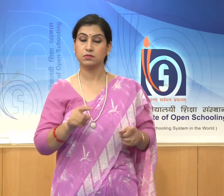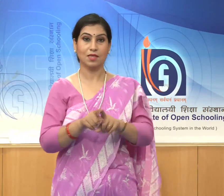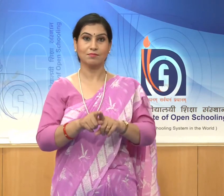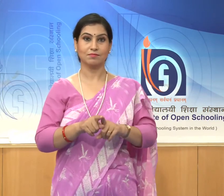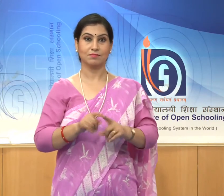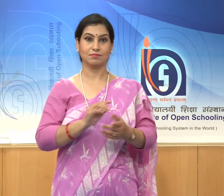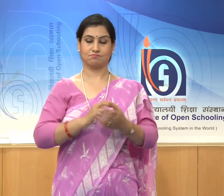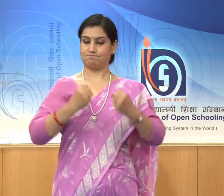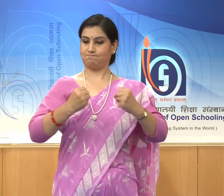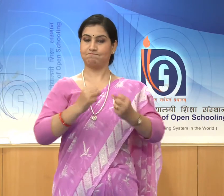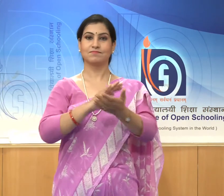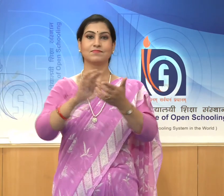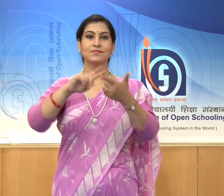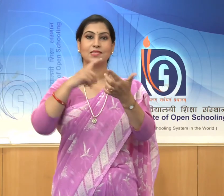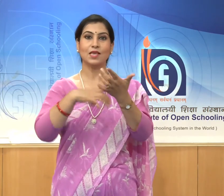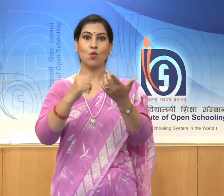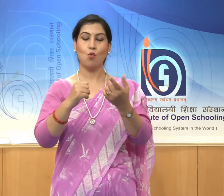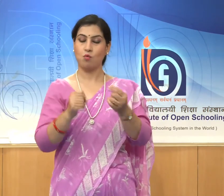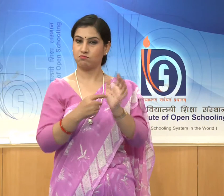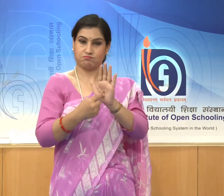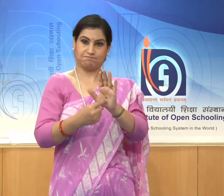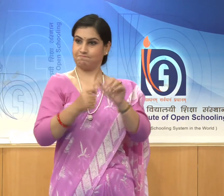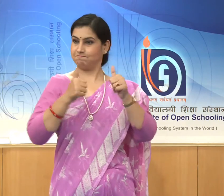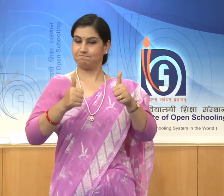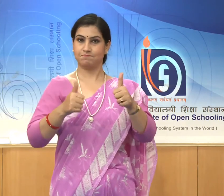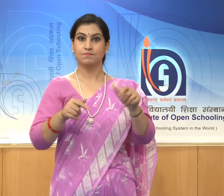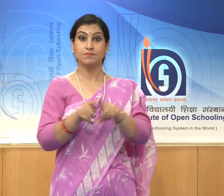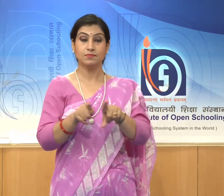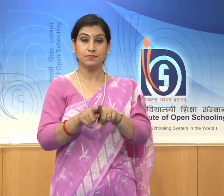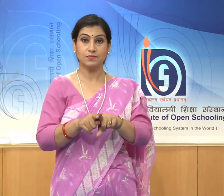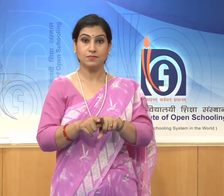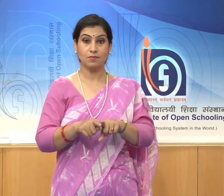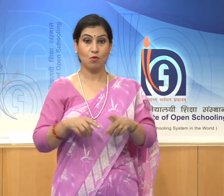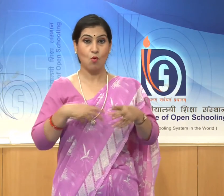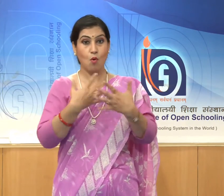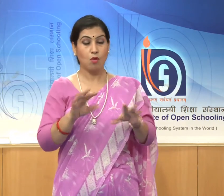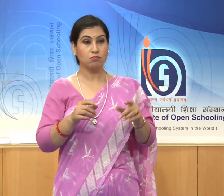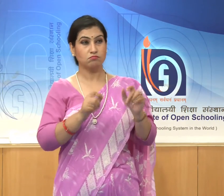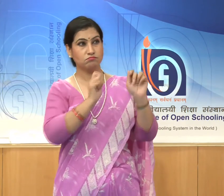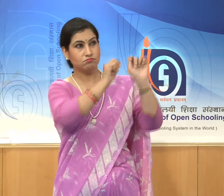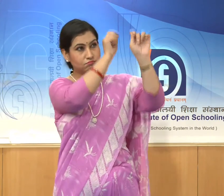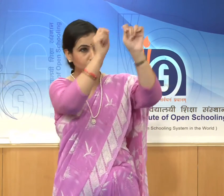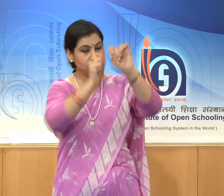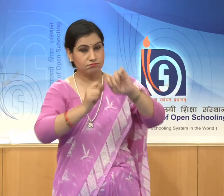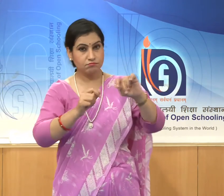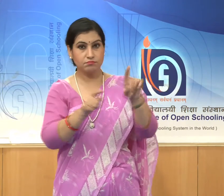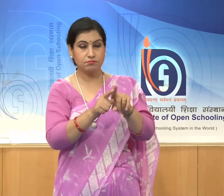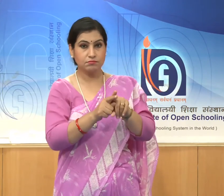his stance of standing